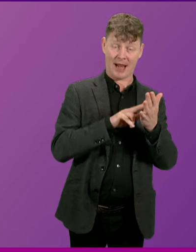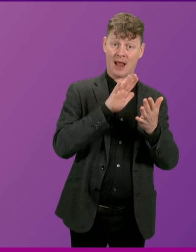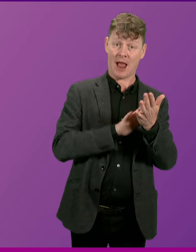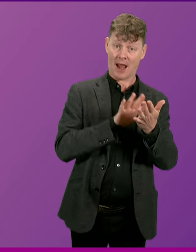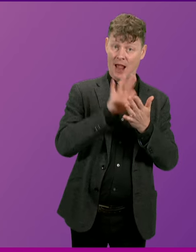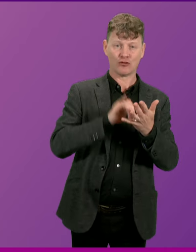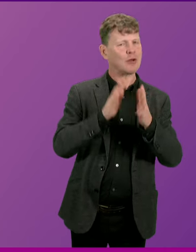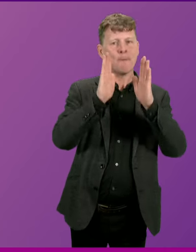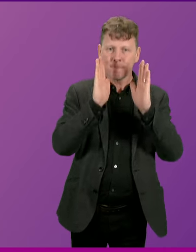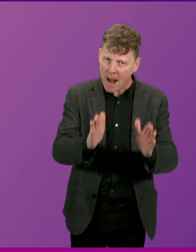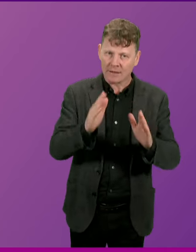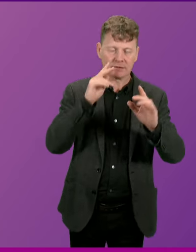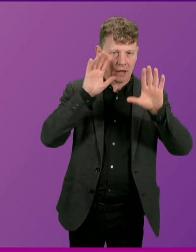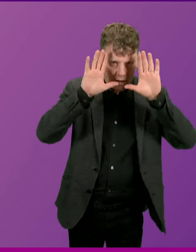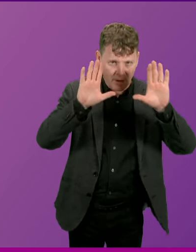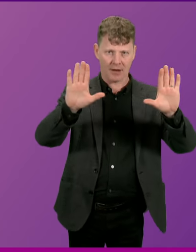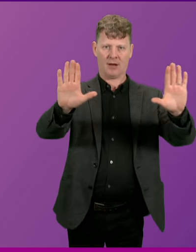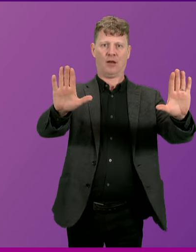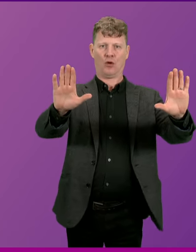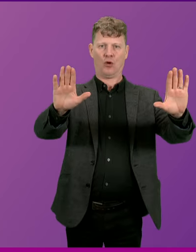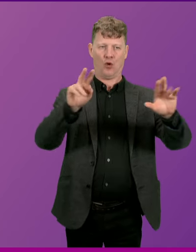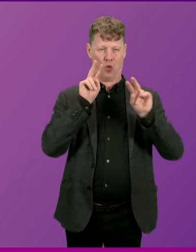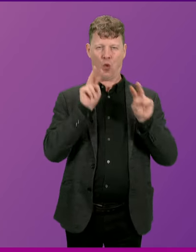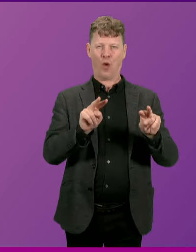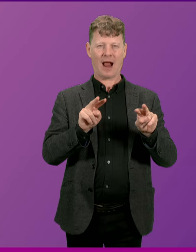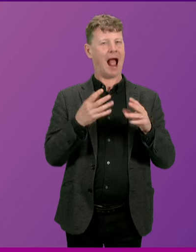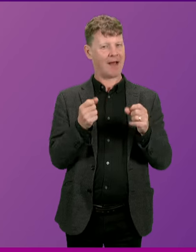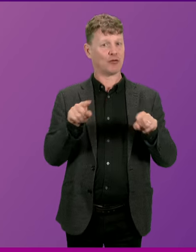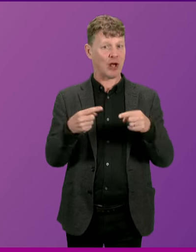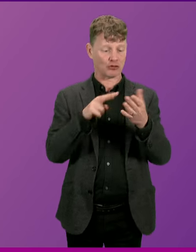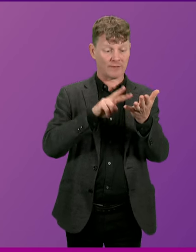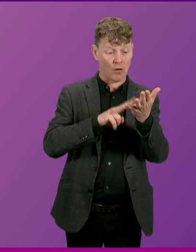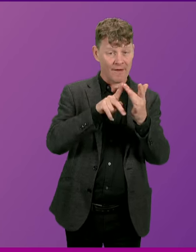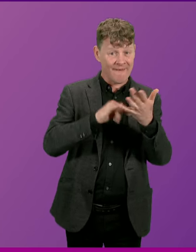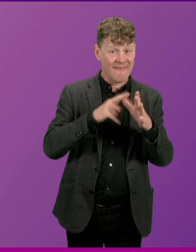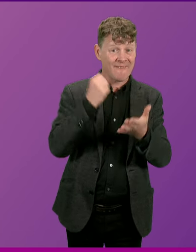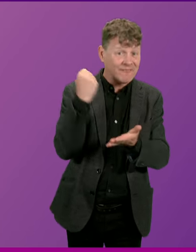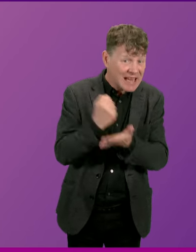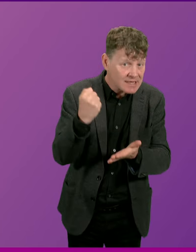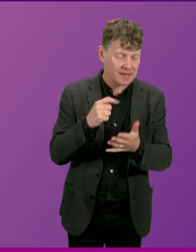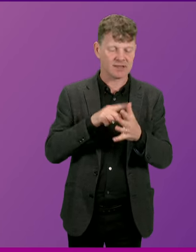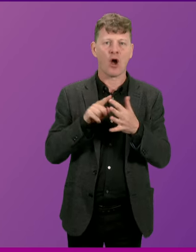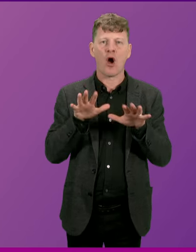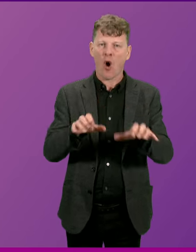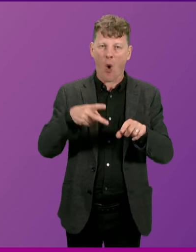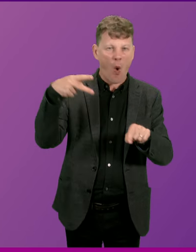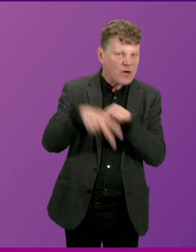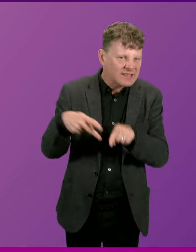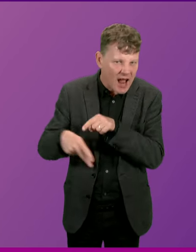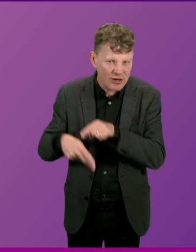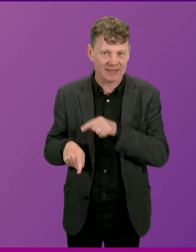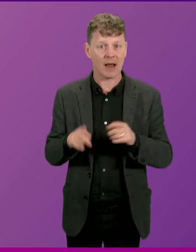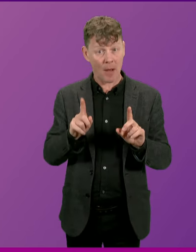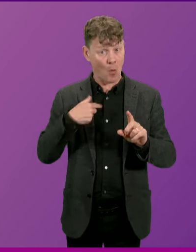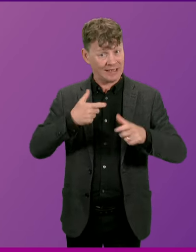got to be seen in the wider context of the challenges when it comes to visas, the challenges around austerity. And despite that, we're delivering